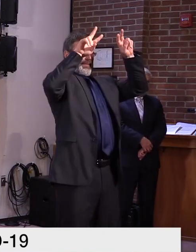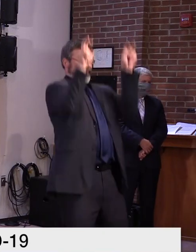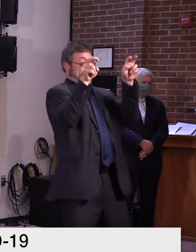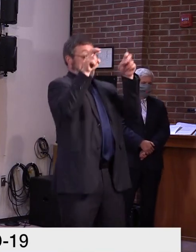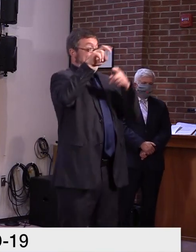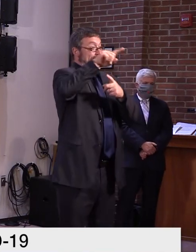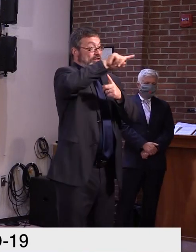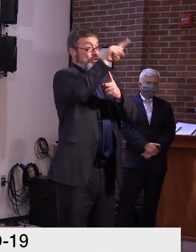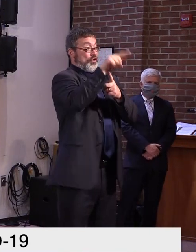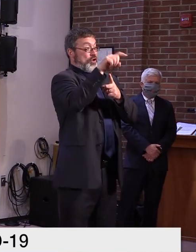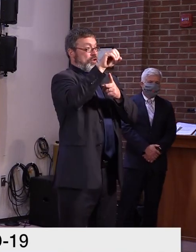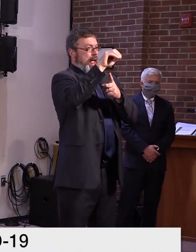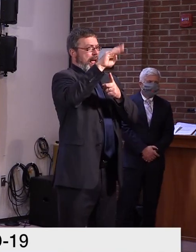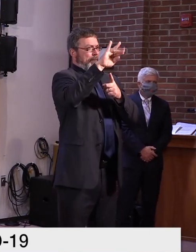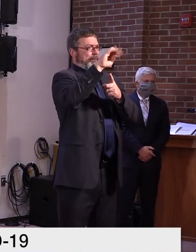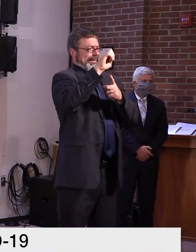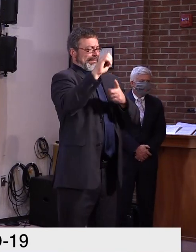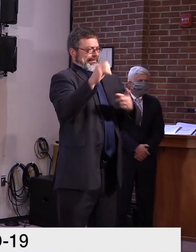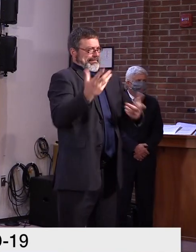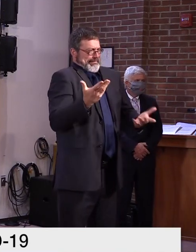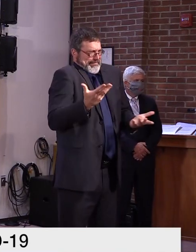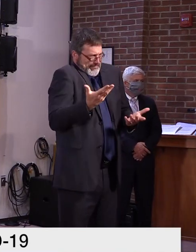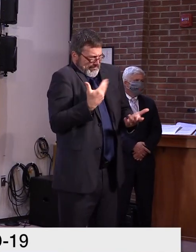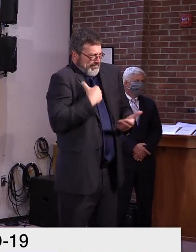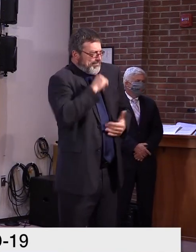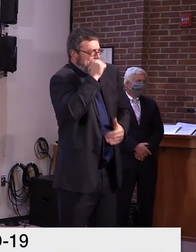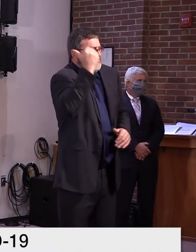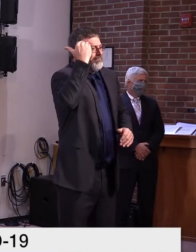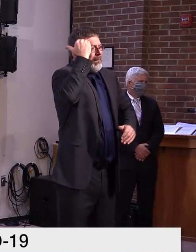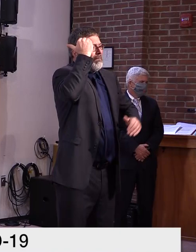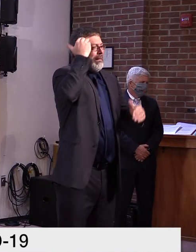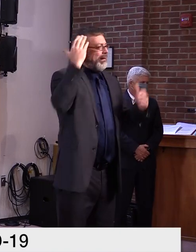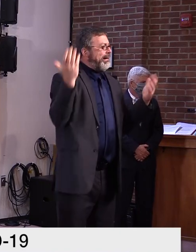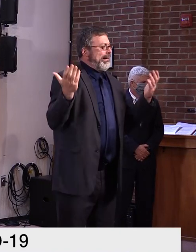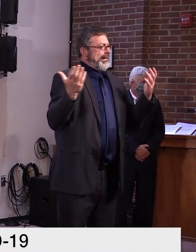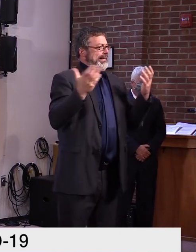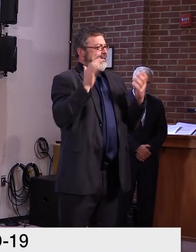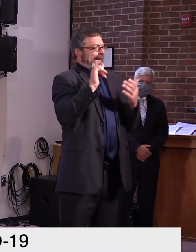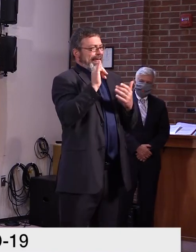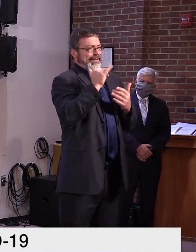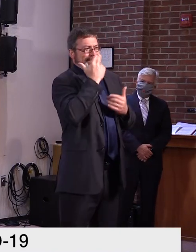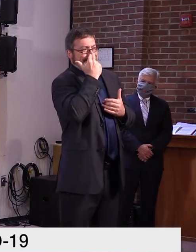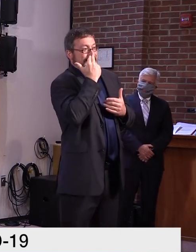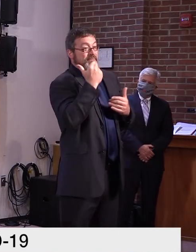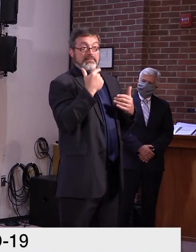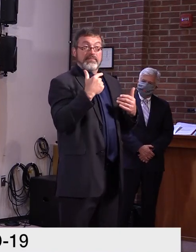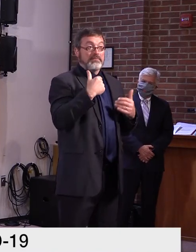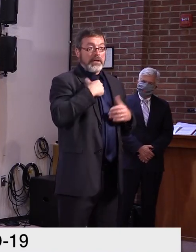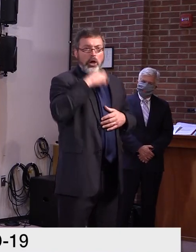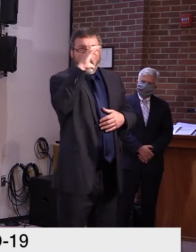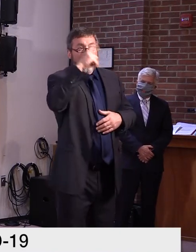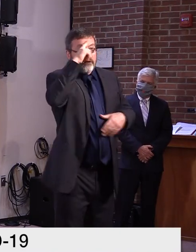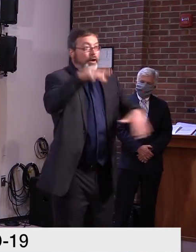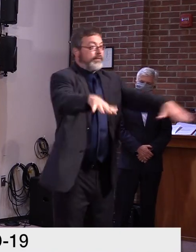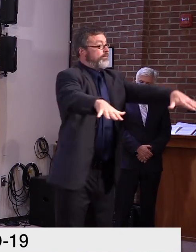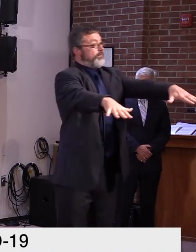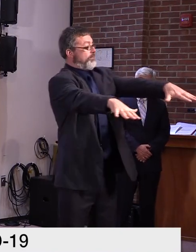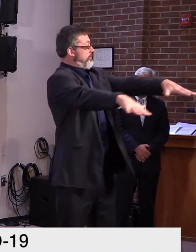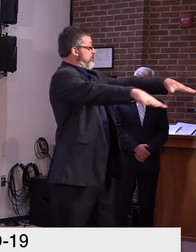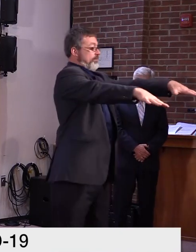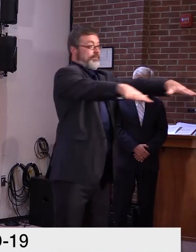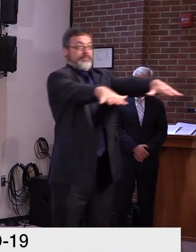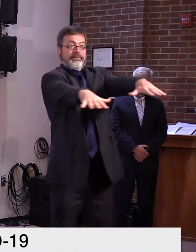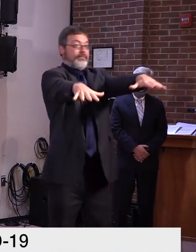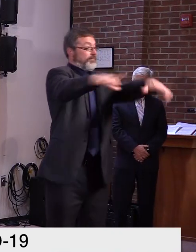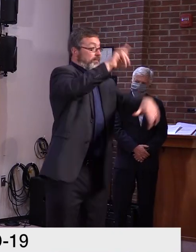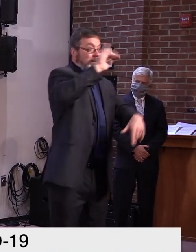get that information for you. think, uh, Commissioner Hanford probably would be able to provide